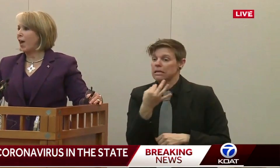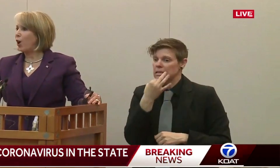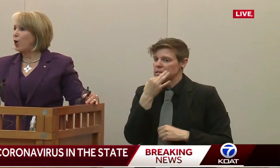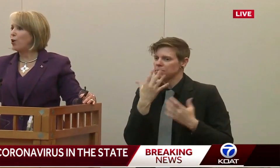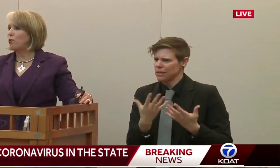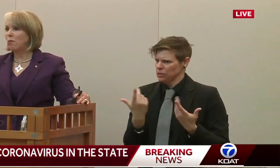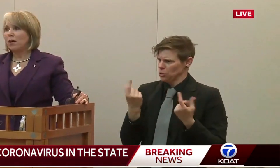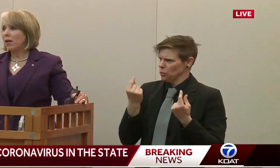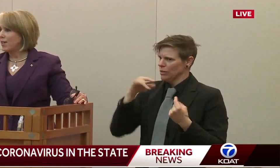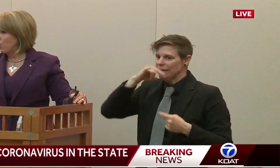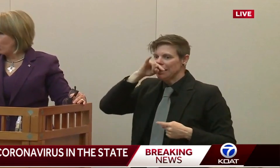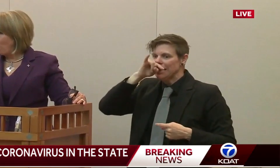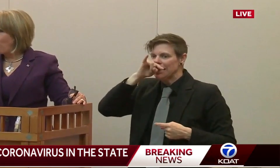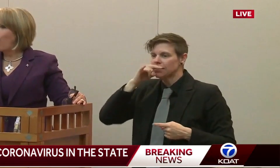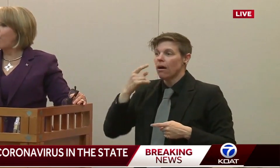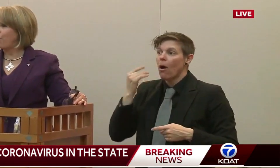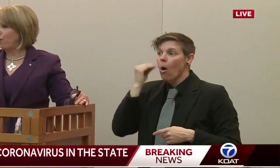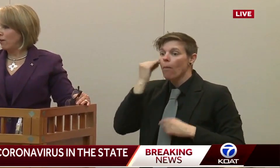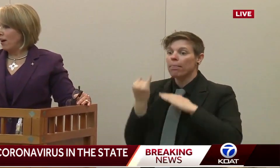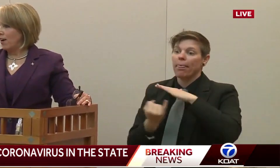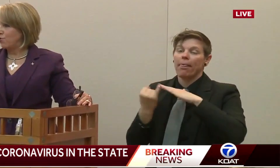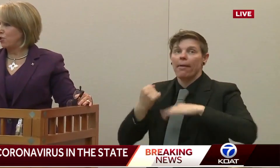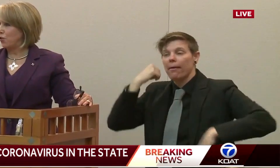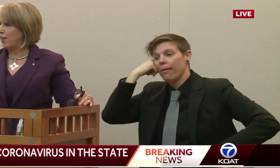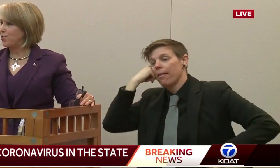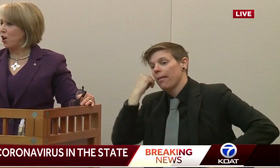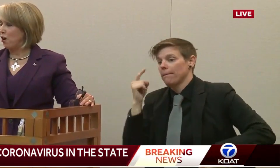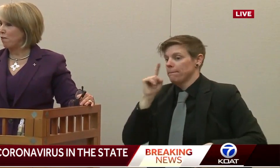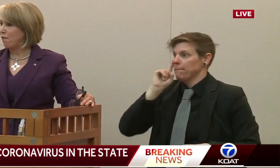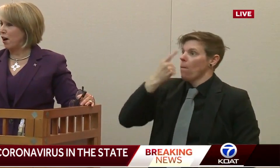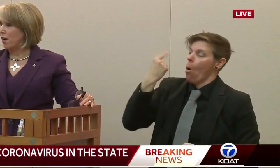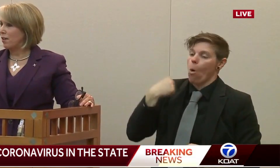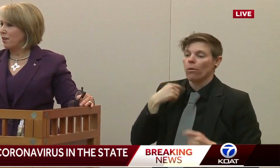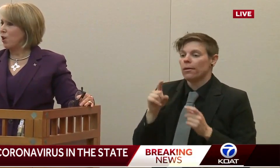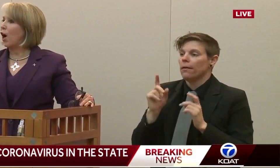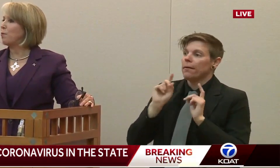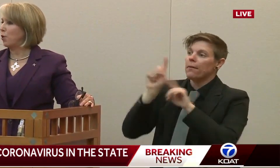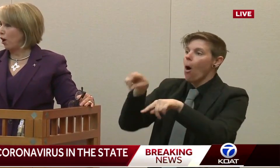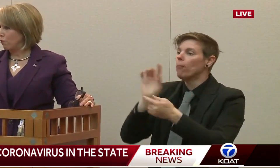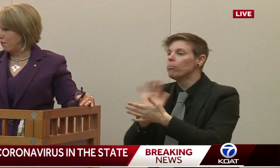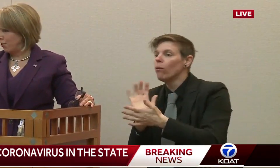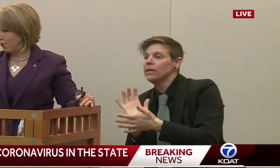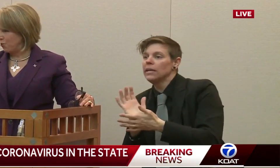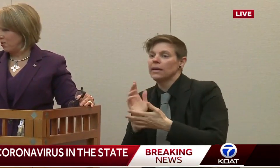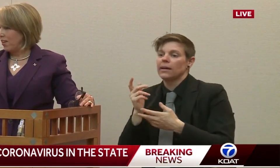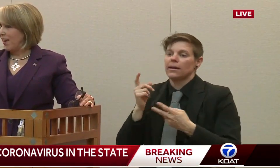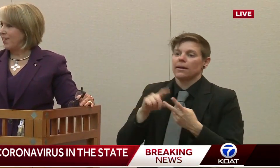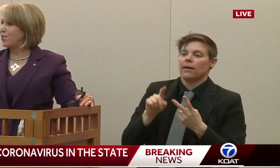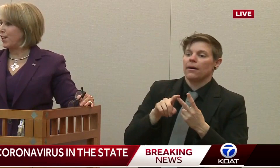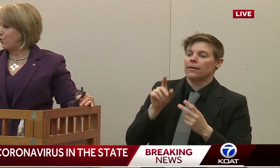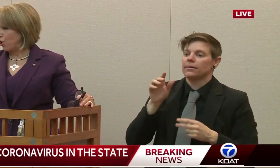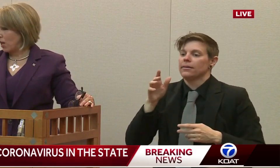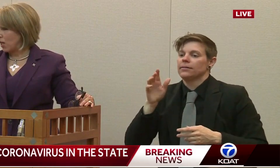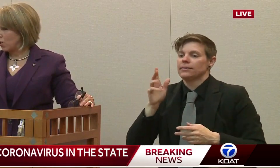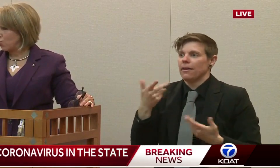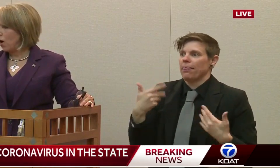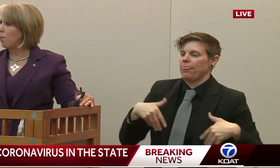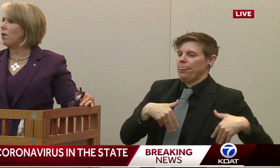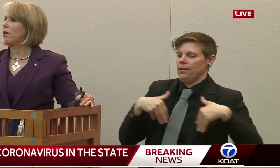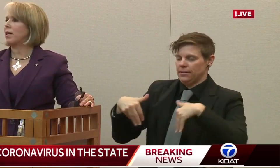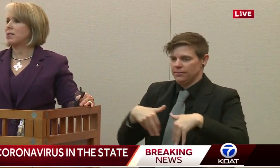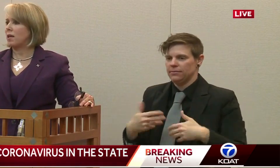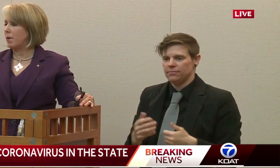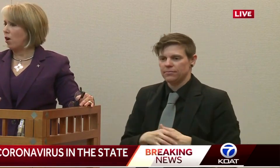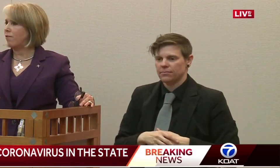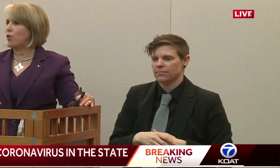kids at home is a whole other series of nonproductive issues. And these kids are going to get into